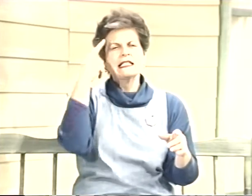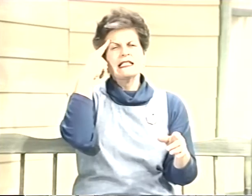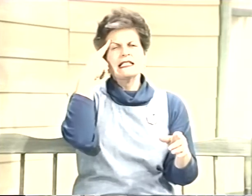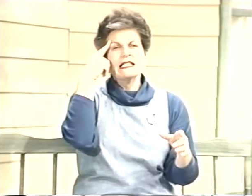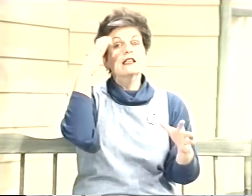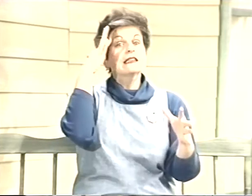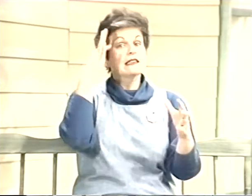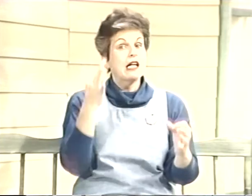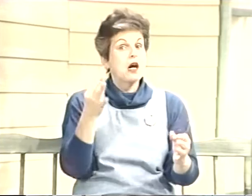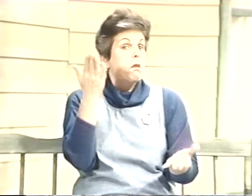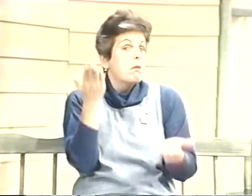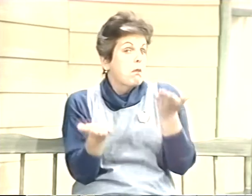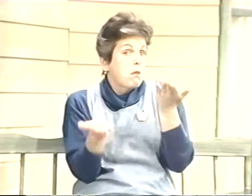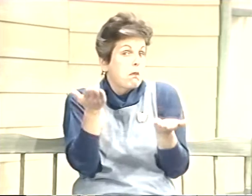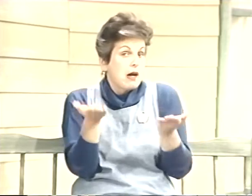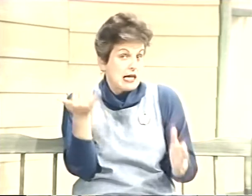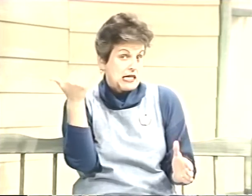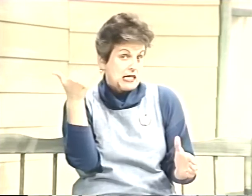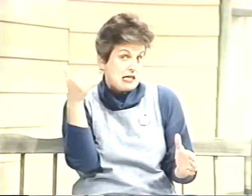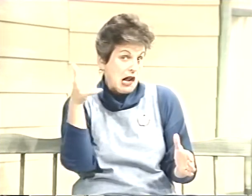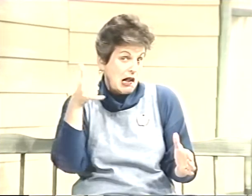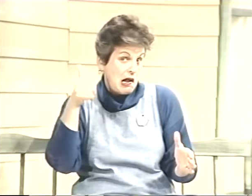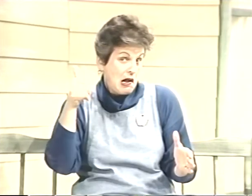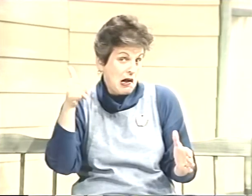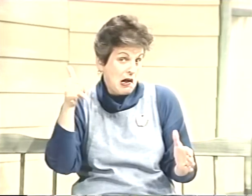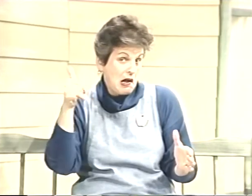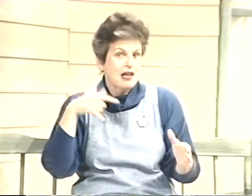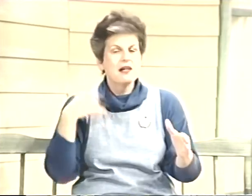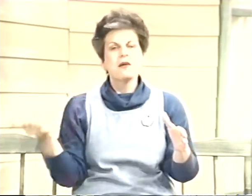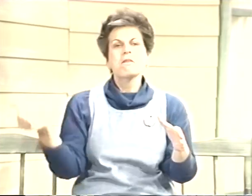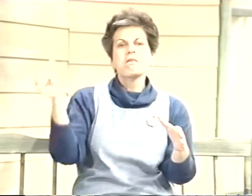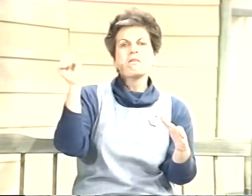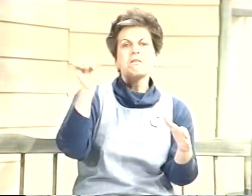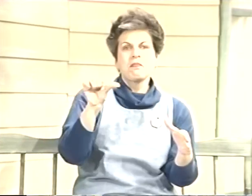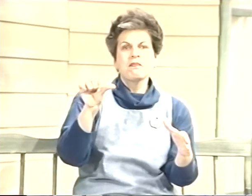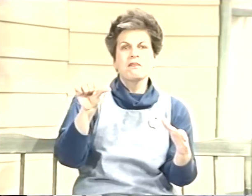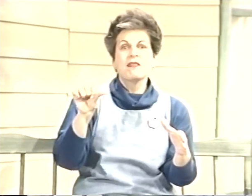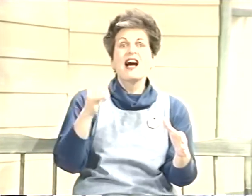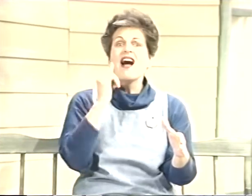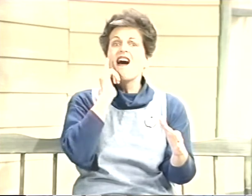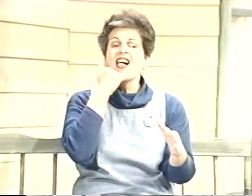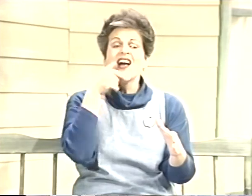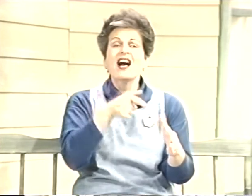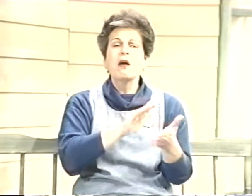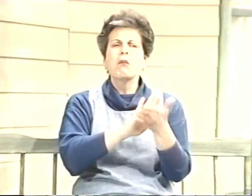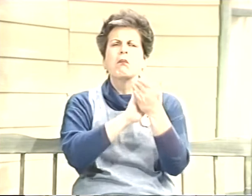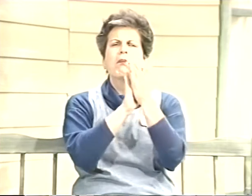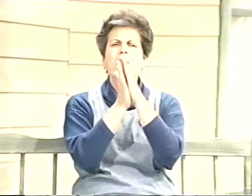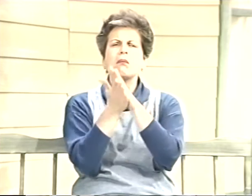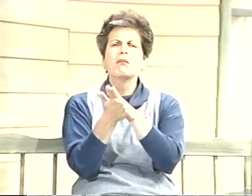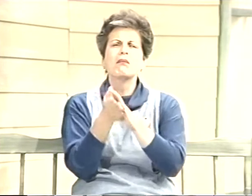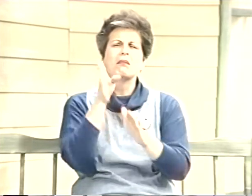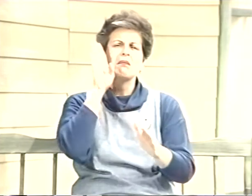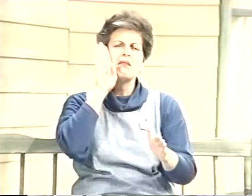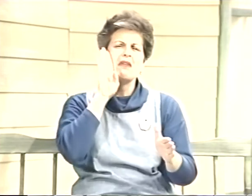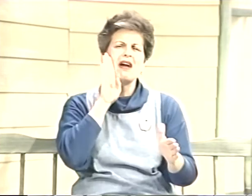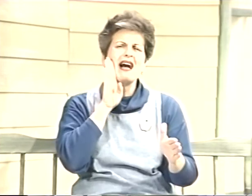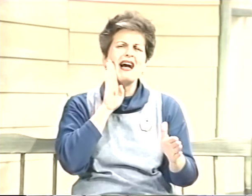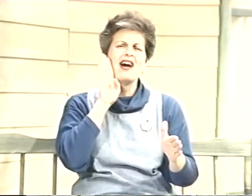I decided maybe some yellow, so I added that. Oh, it became brown.